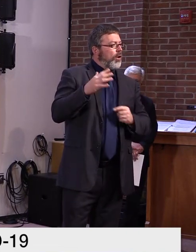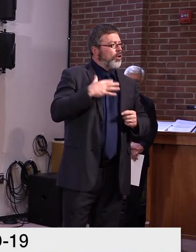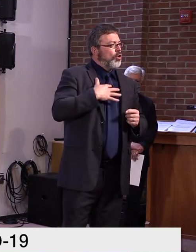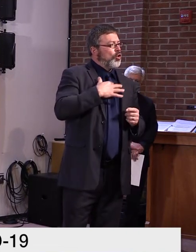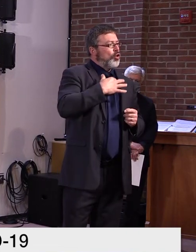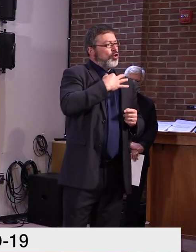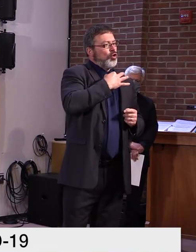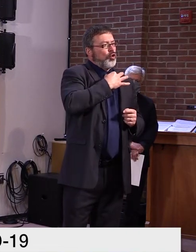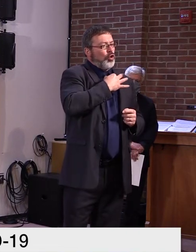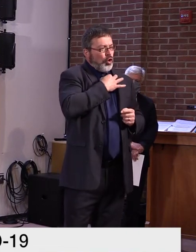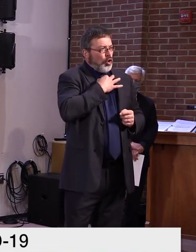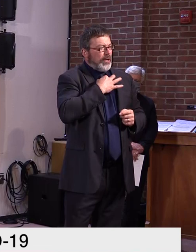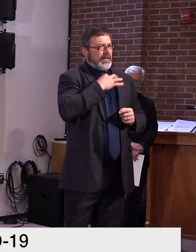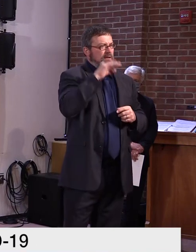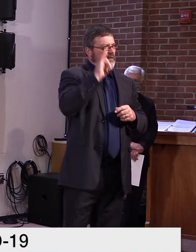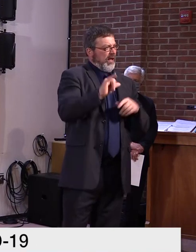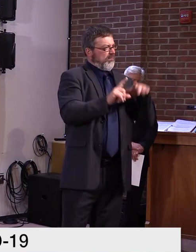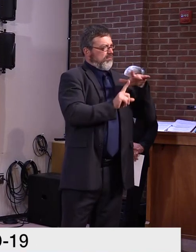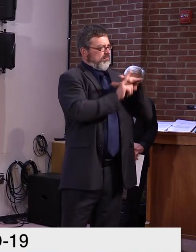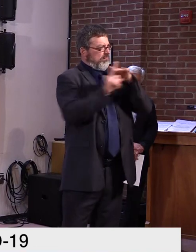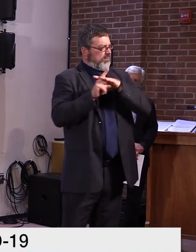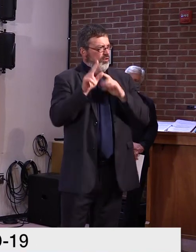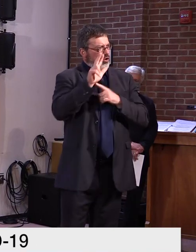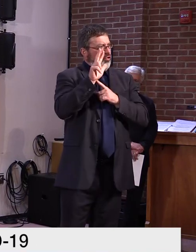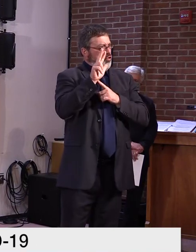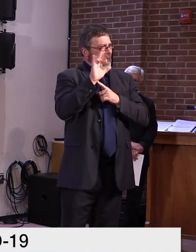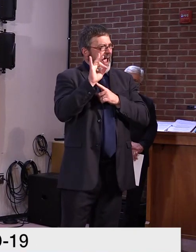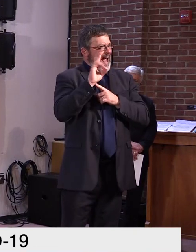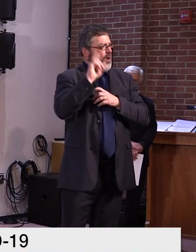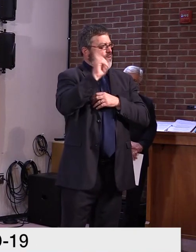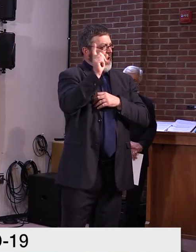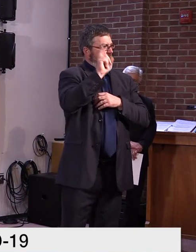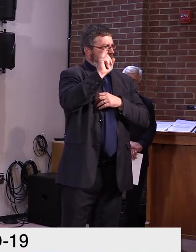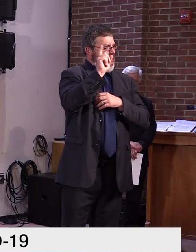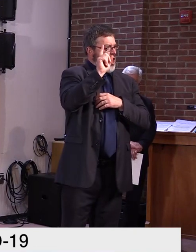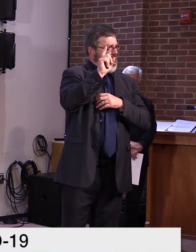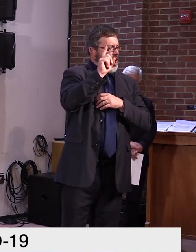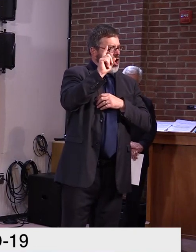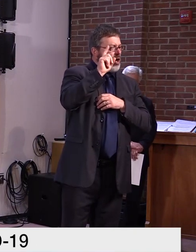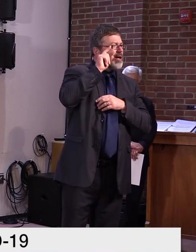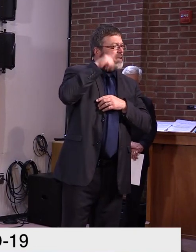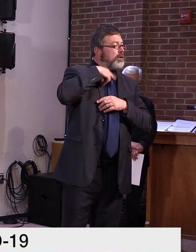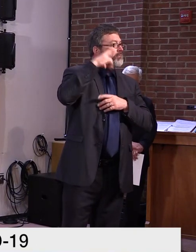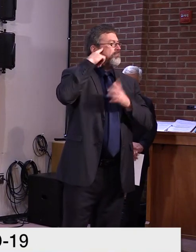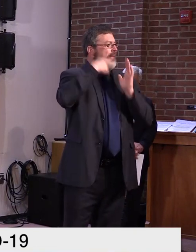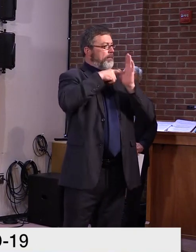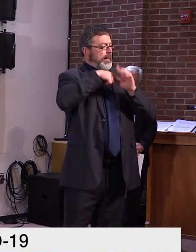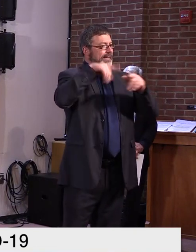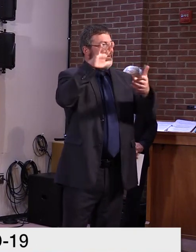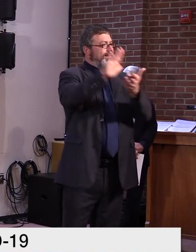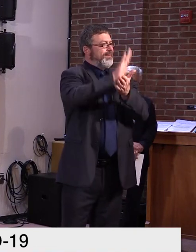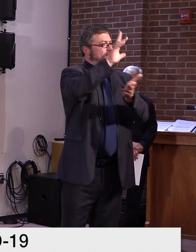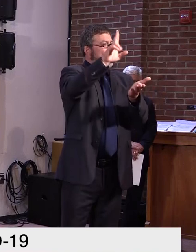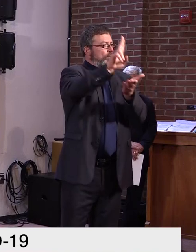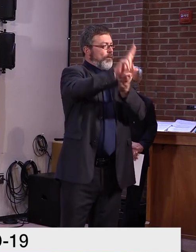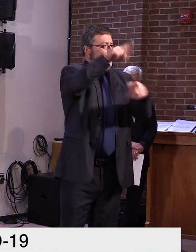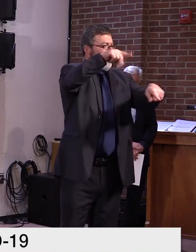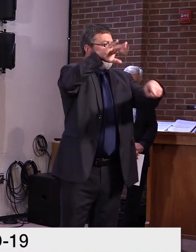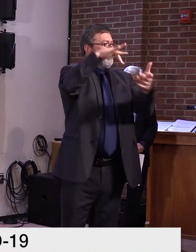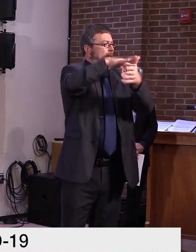were? know Middlebury College is reporting they had some and, uh, I was just wondering, uh,